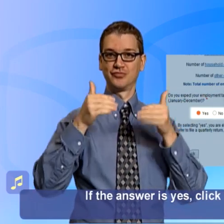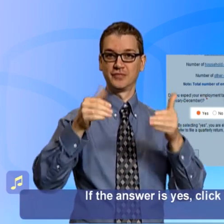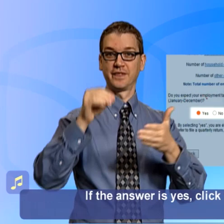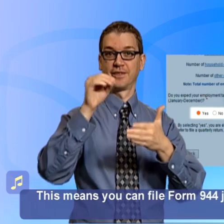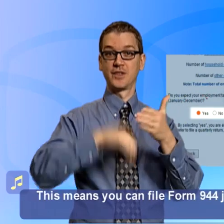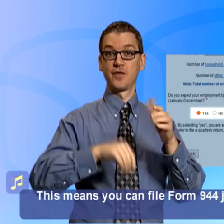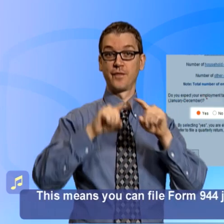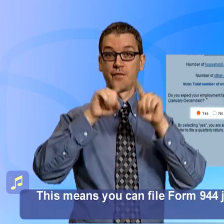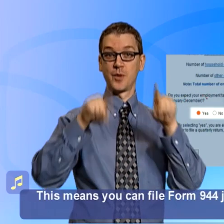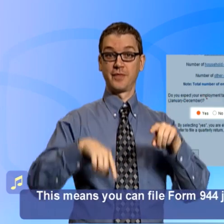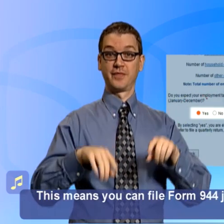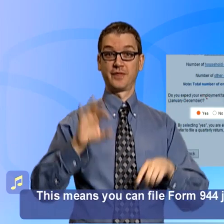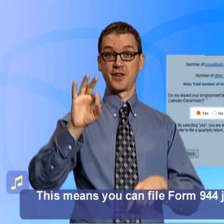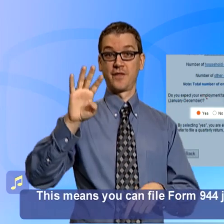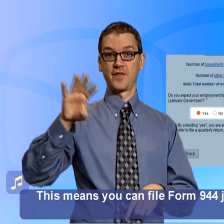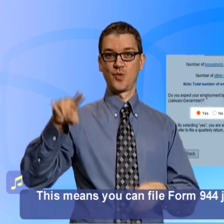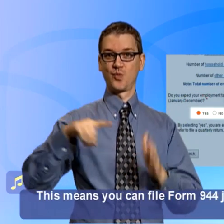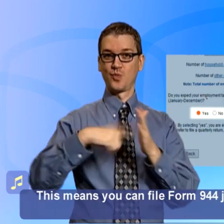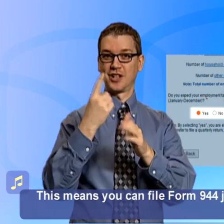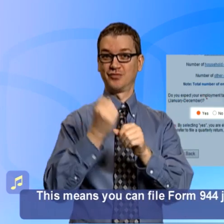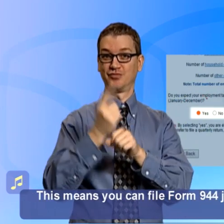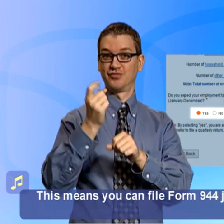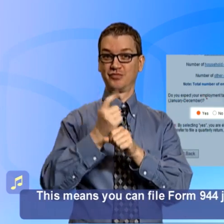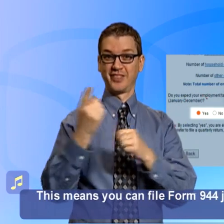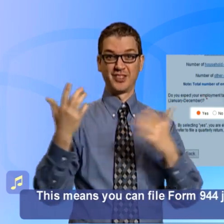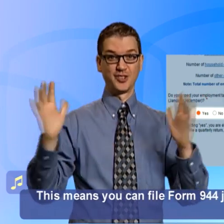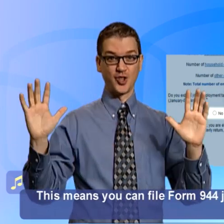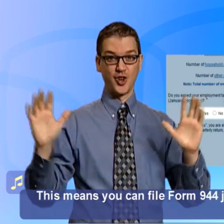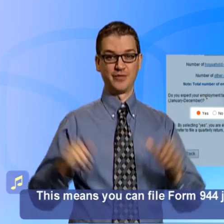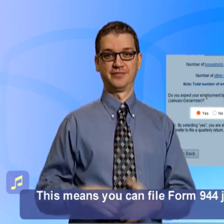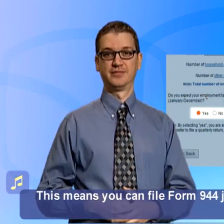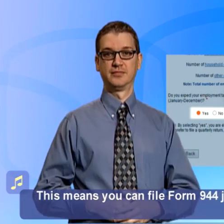This means you can file form 944 just once a year.